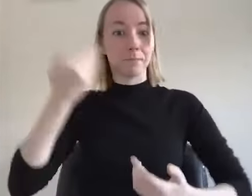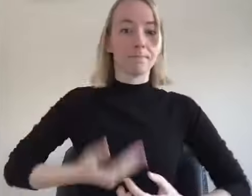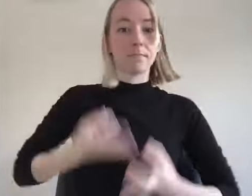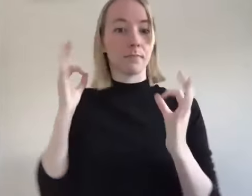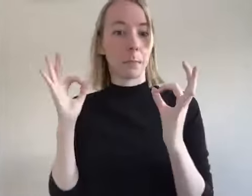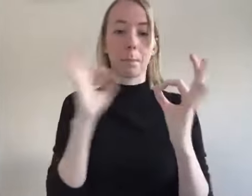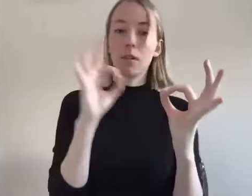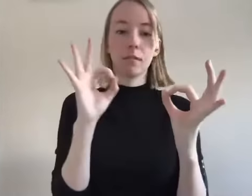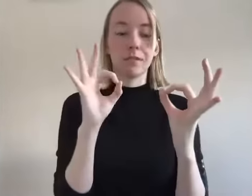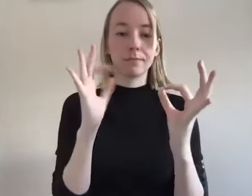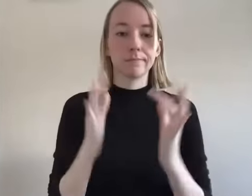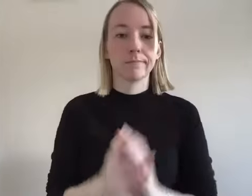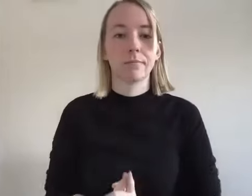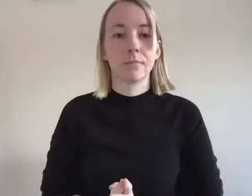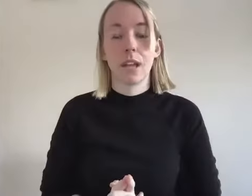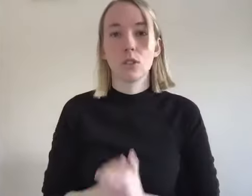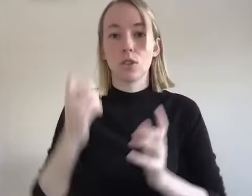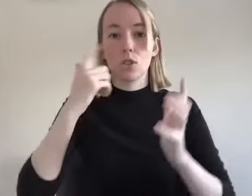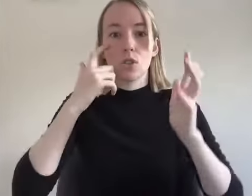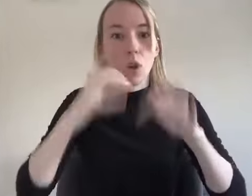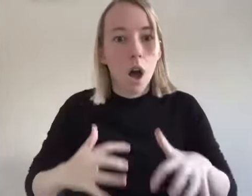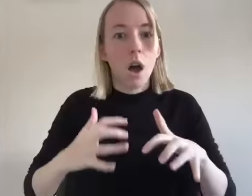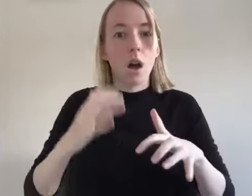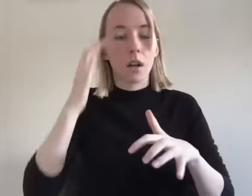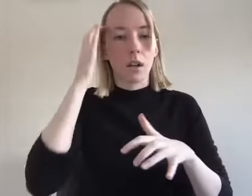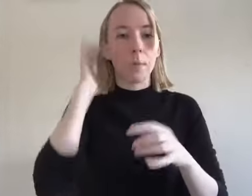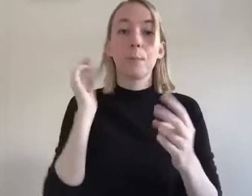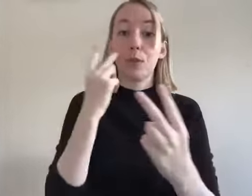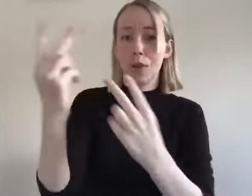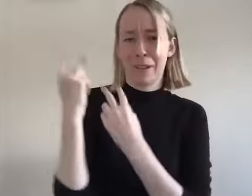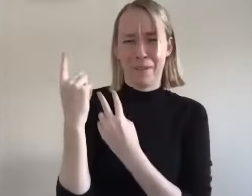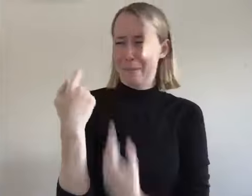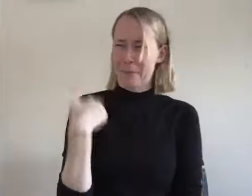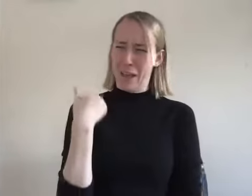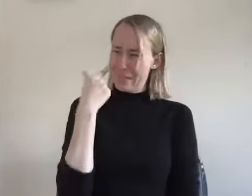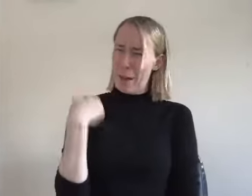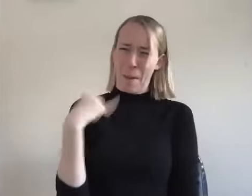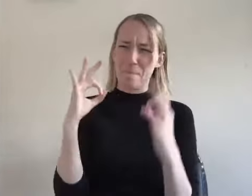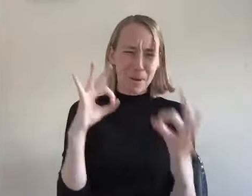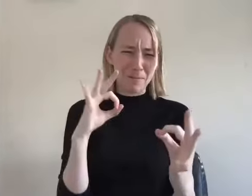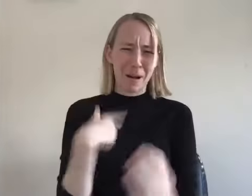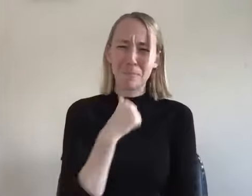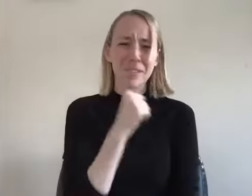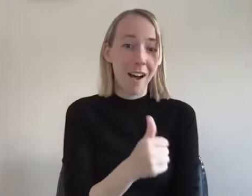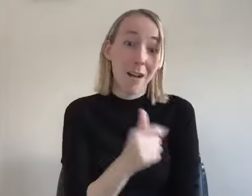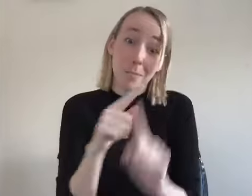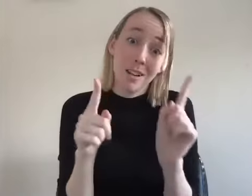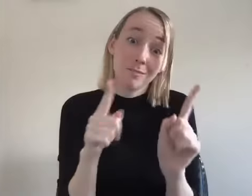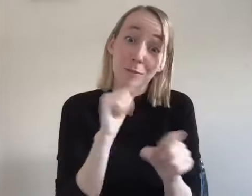literally perfect like i really like it's shocking to me now that i ever thought that about myself